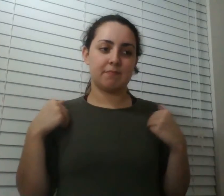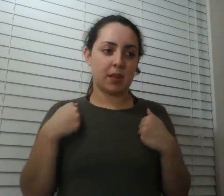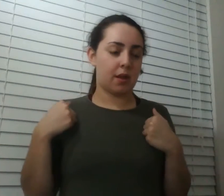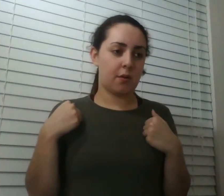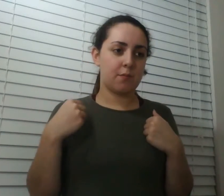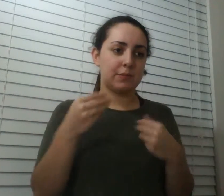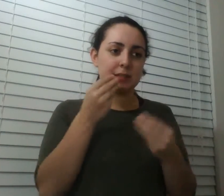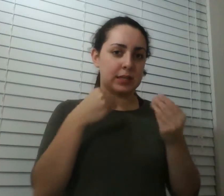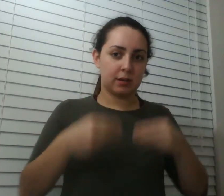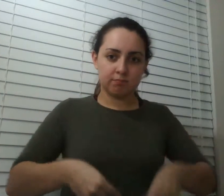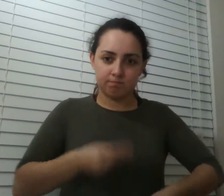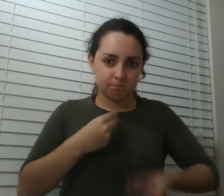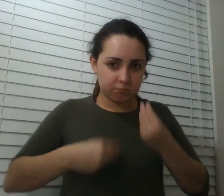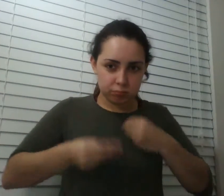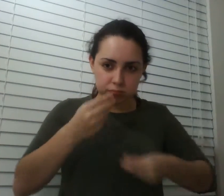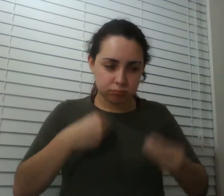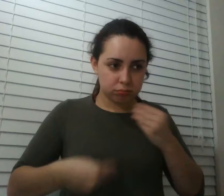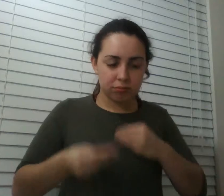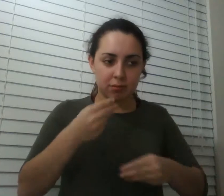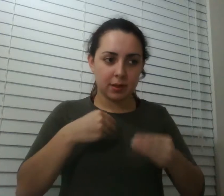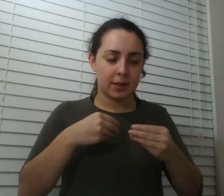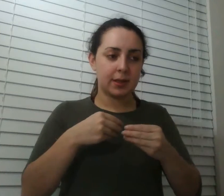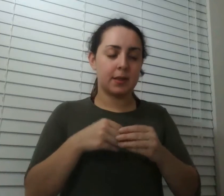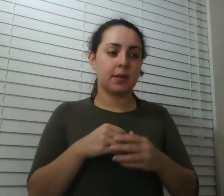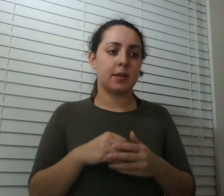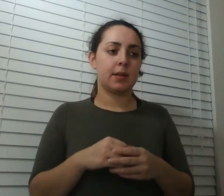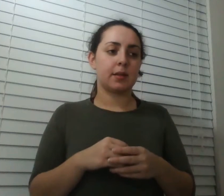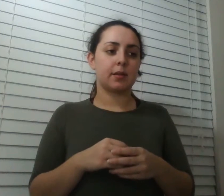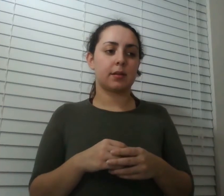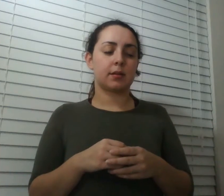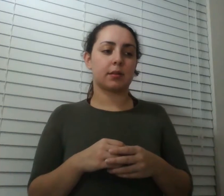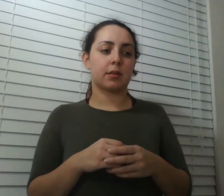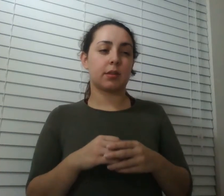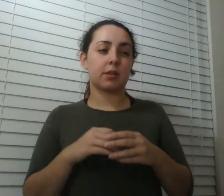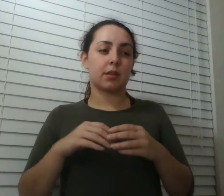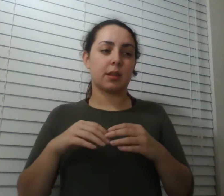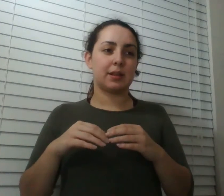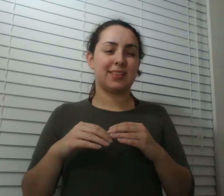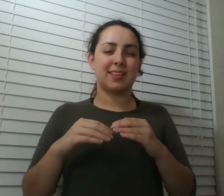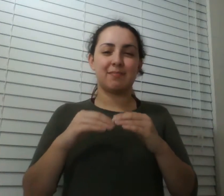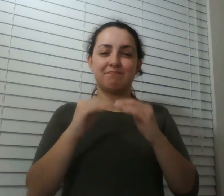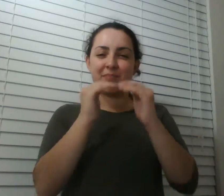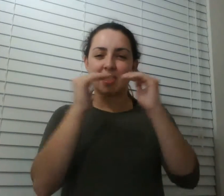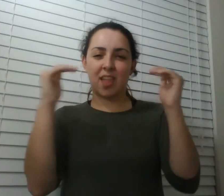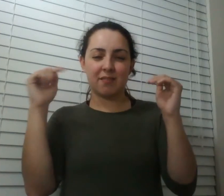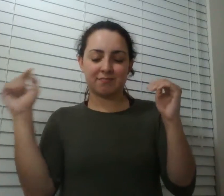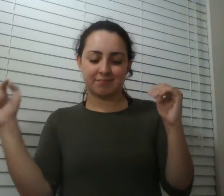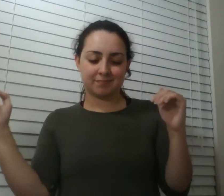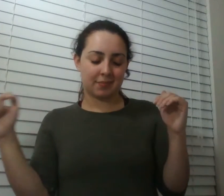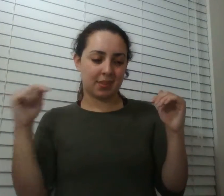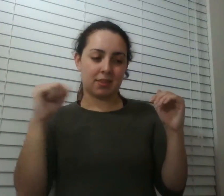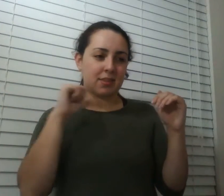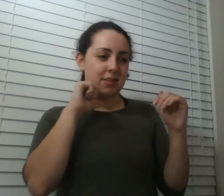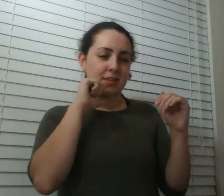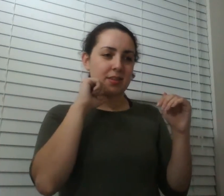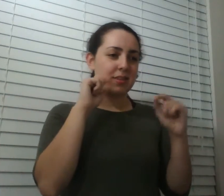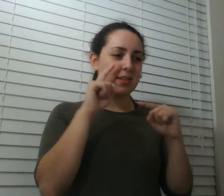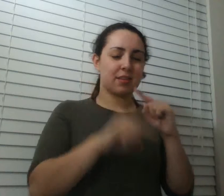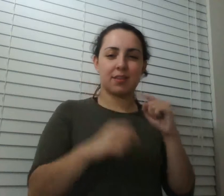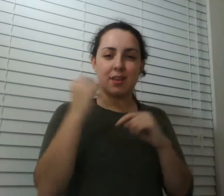at a level that i can't understand one of my fellow beings you know pulling the trigger and